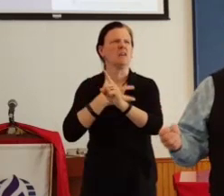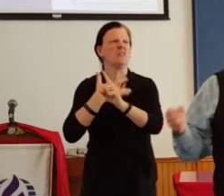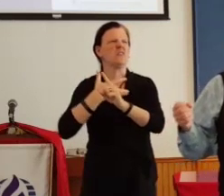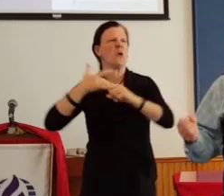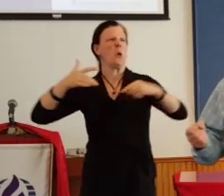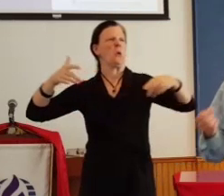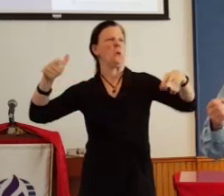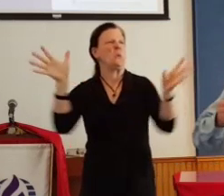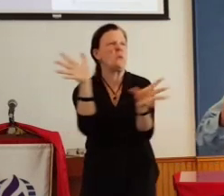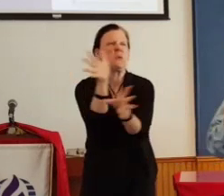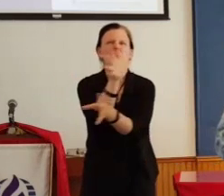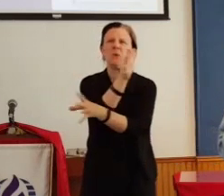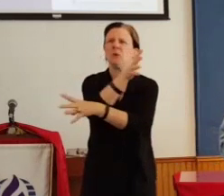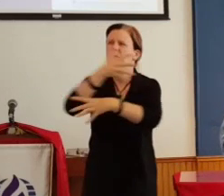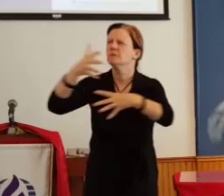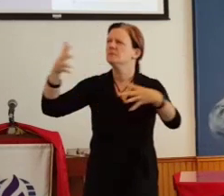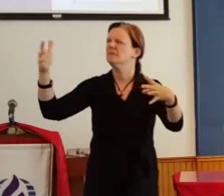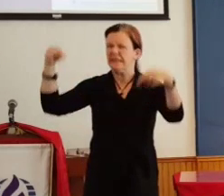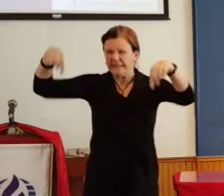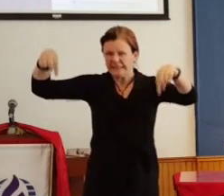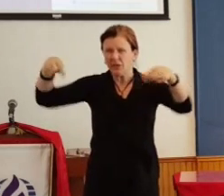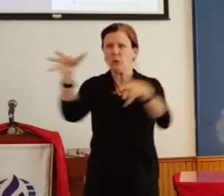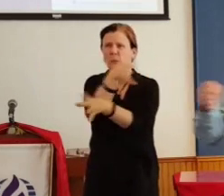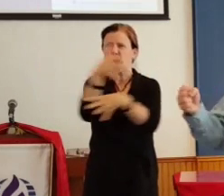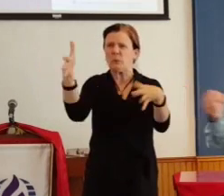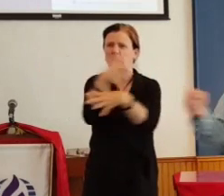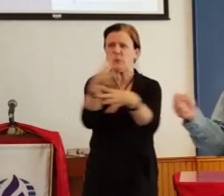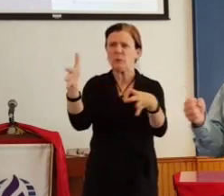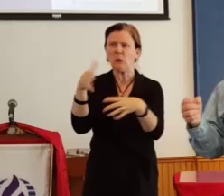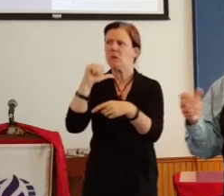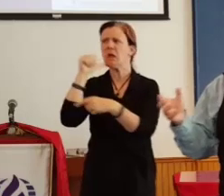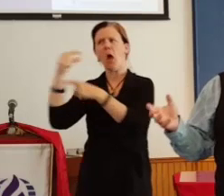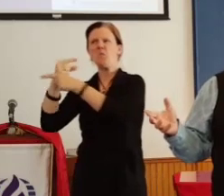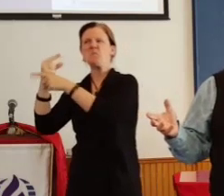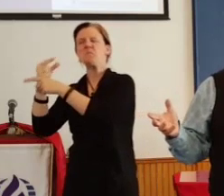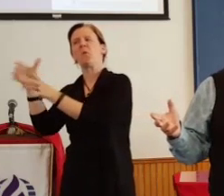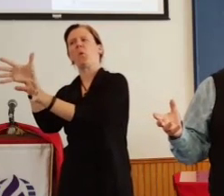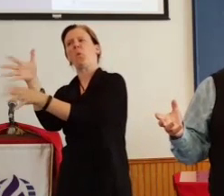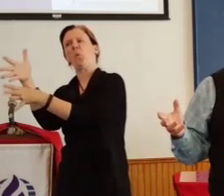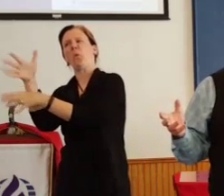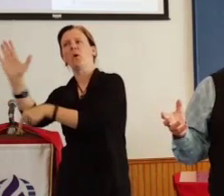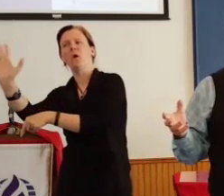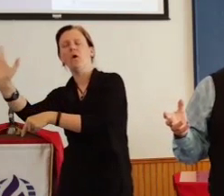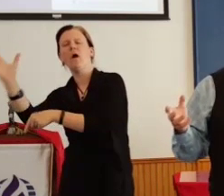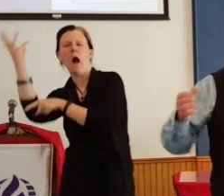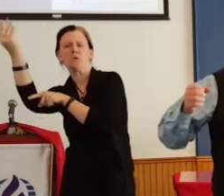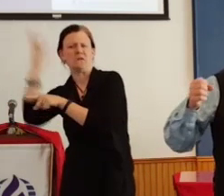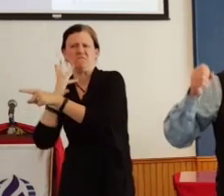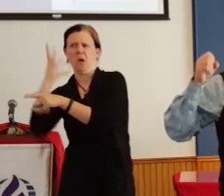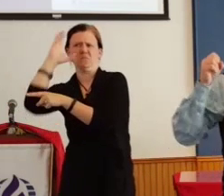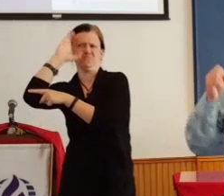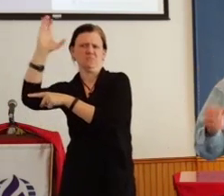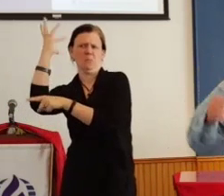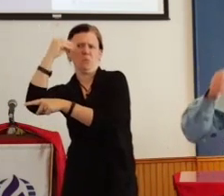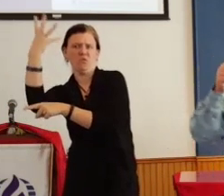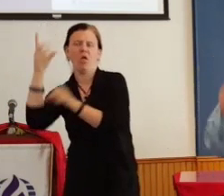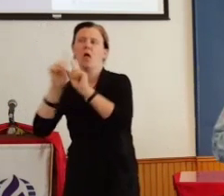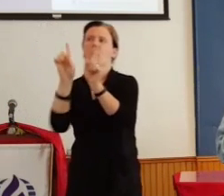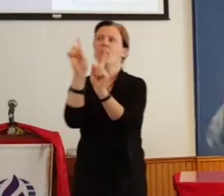wind starting to fill the room. Not the actual wind itself, it's still calm, but just the deafening sound of